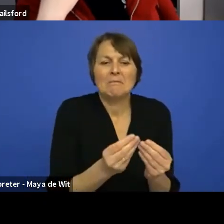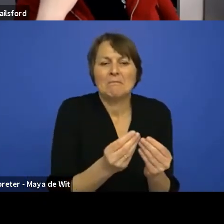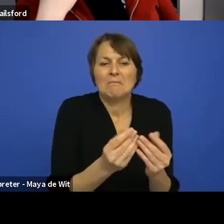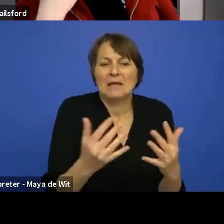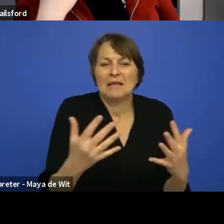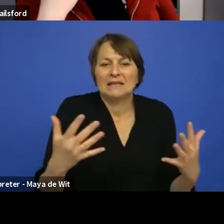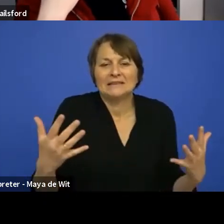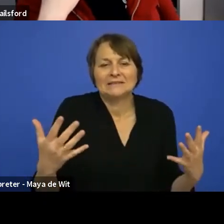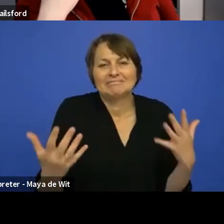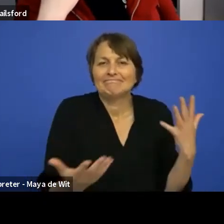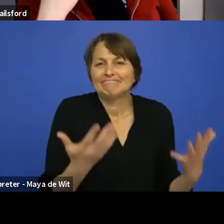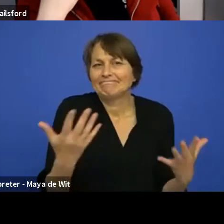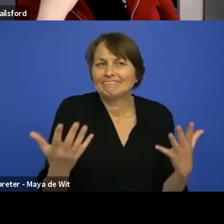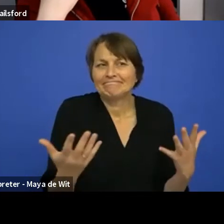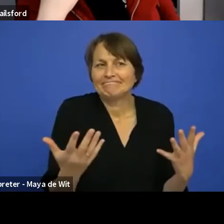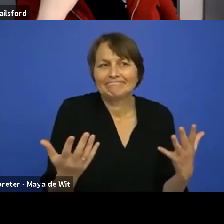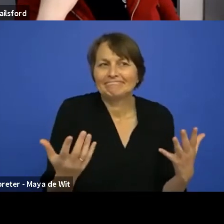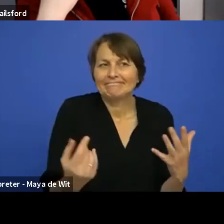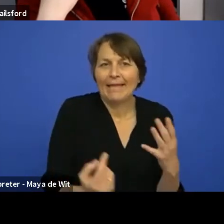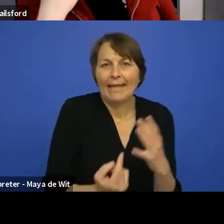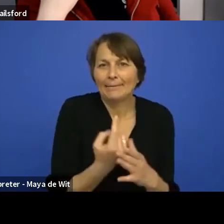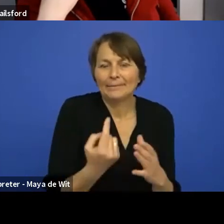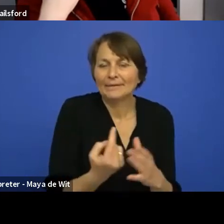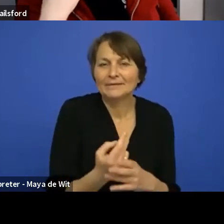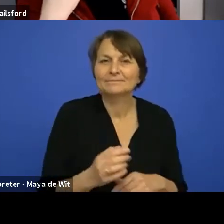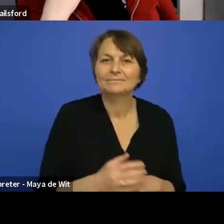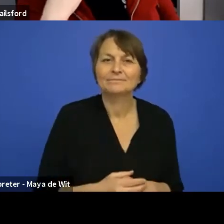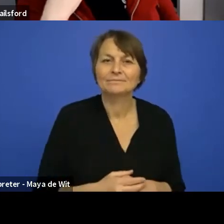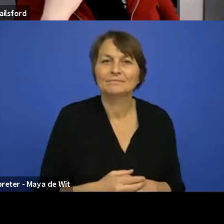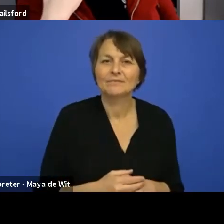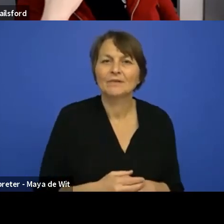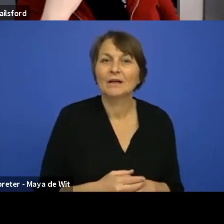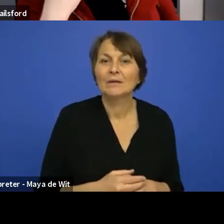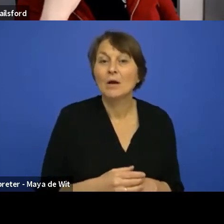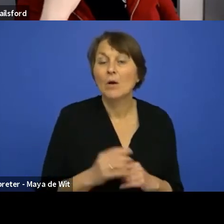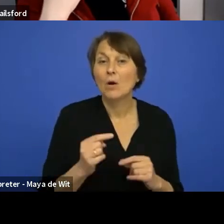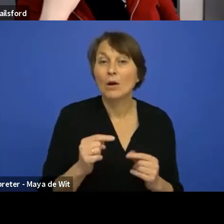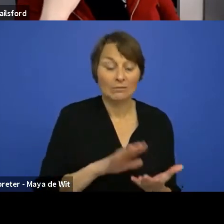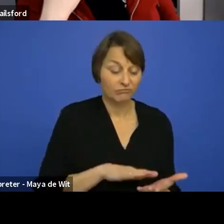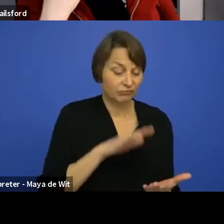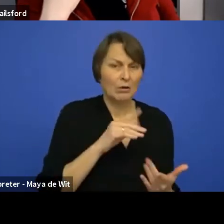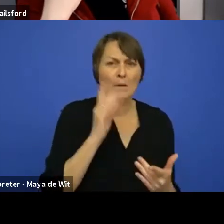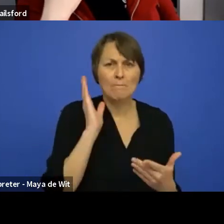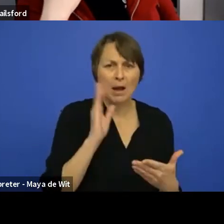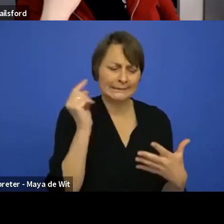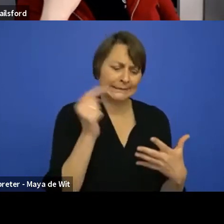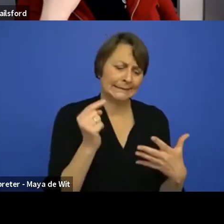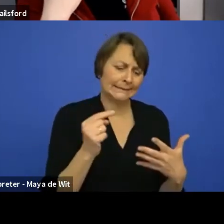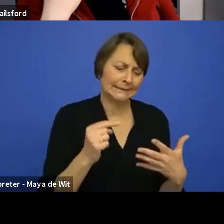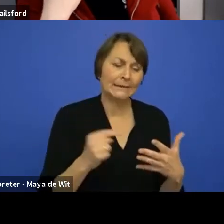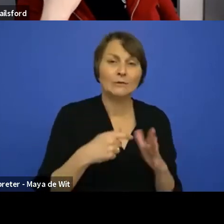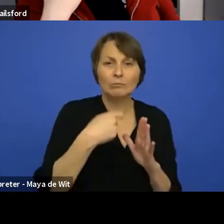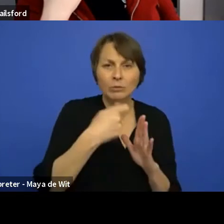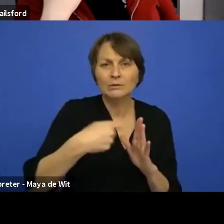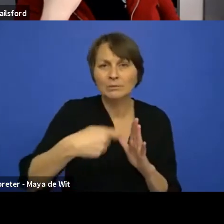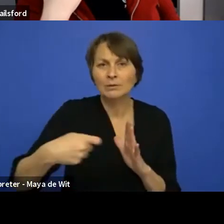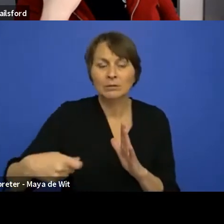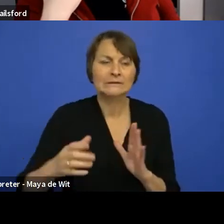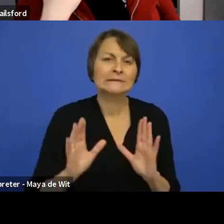else, uh, the front end team needs to do for, for other bracket properties. Right. Uh, but, uh, something like that Q3 is